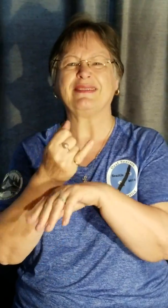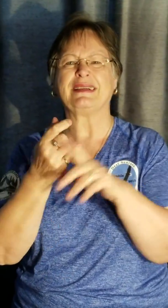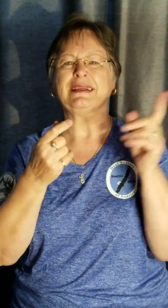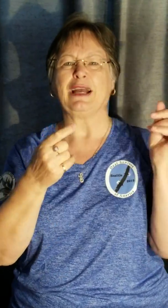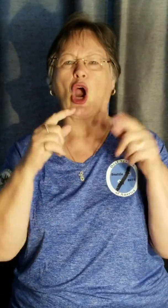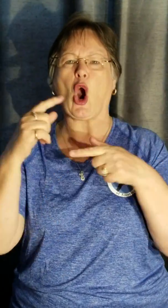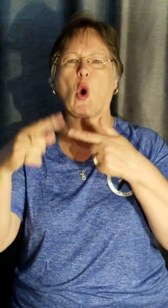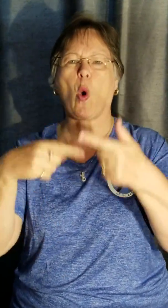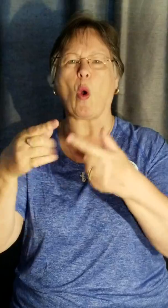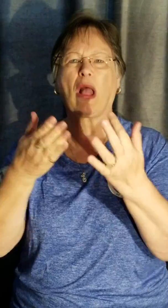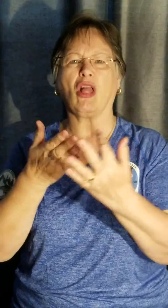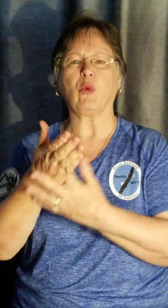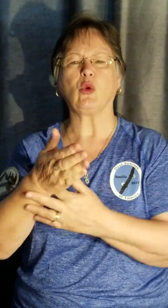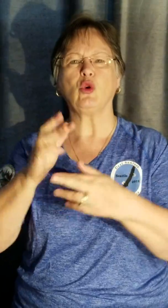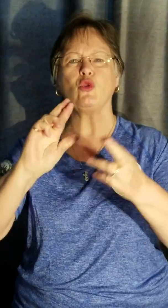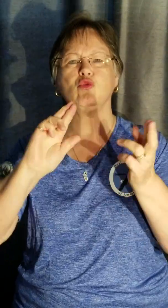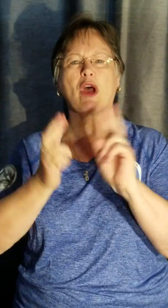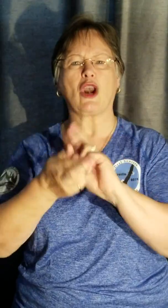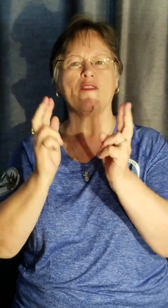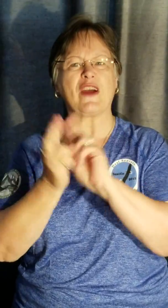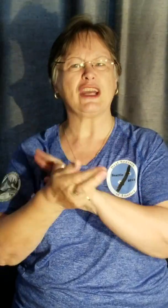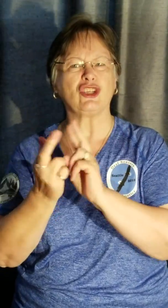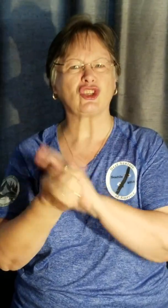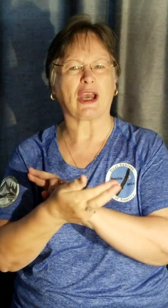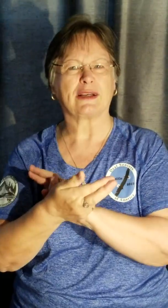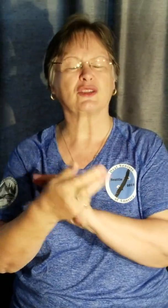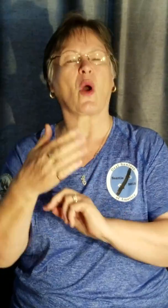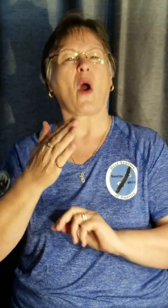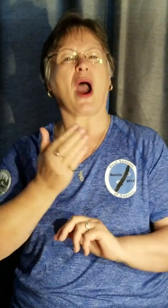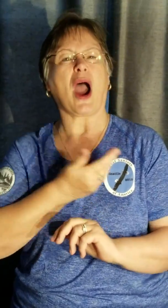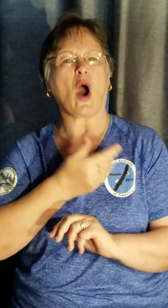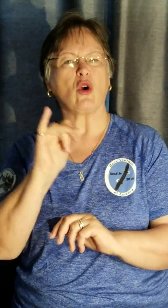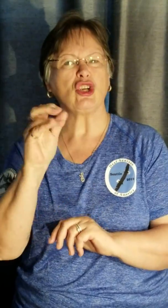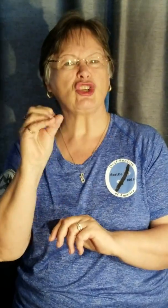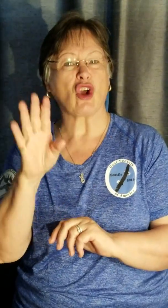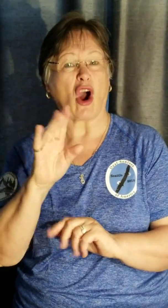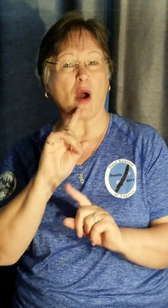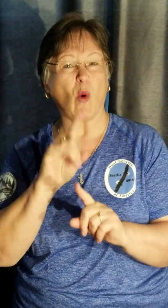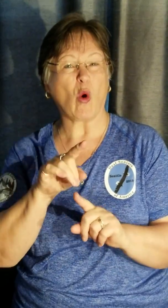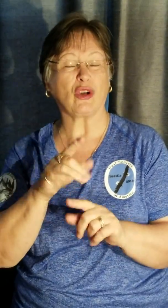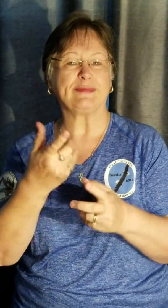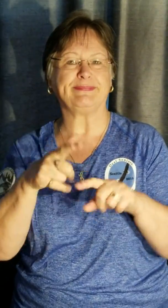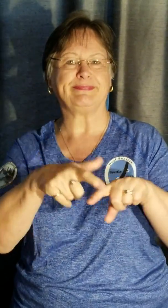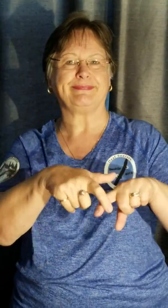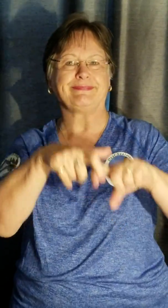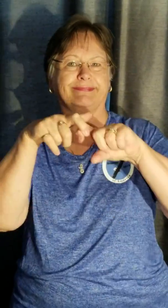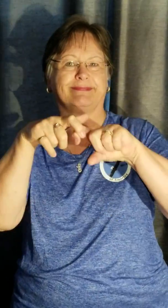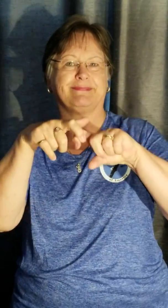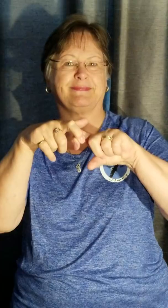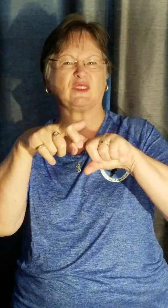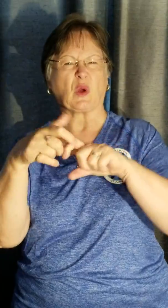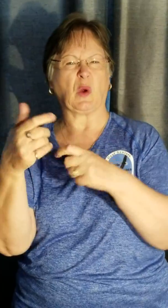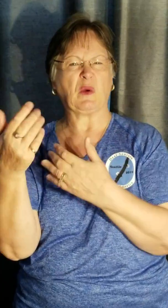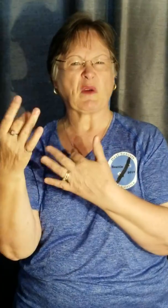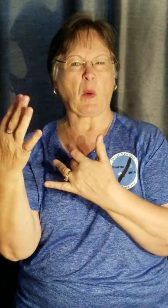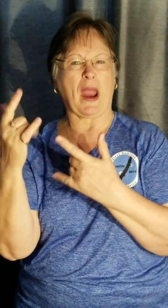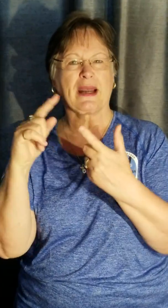And it's too So you're going up. It's weak,